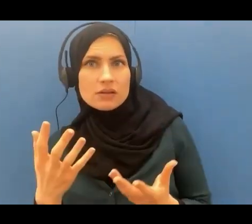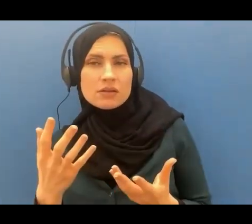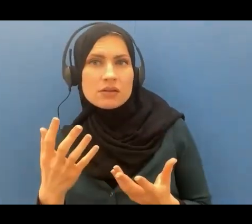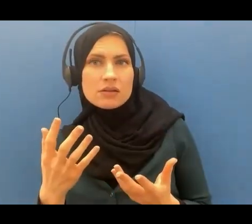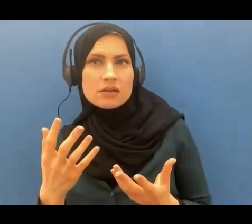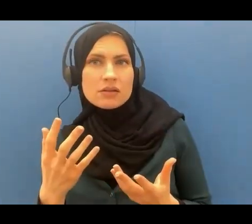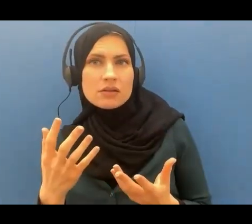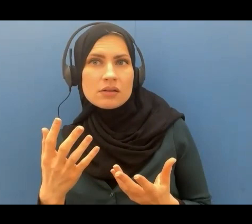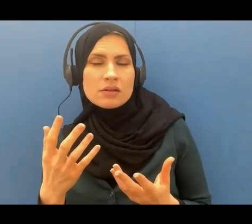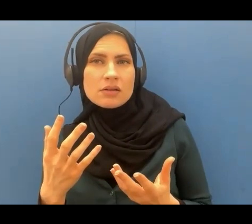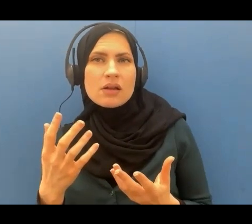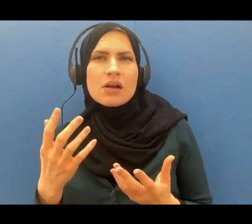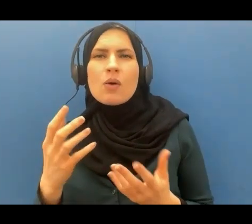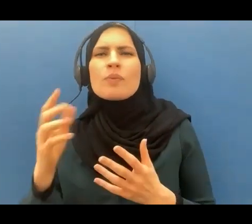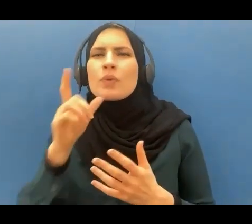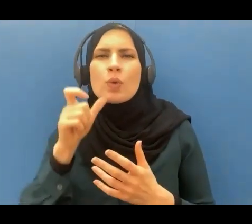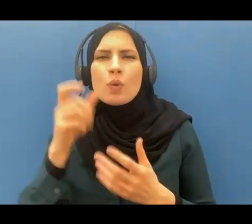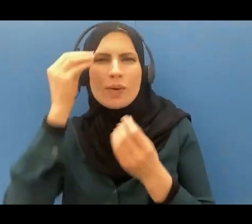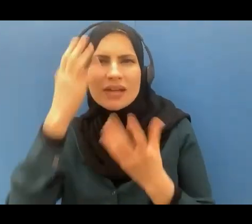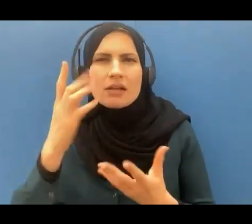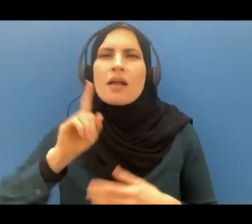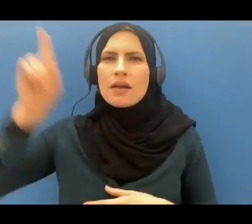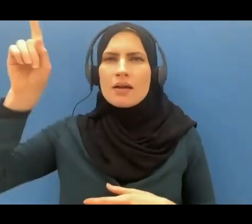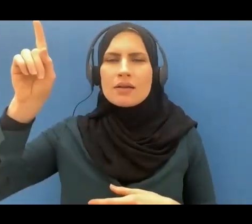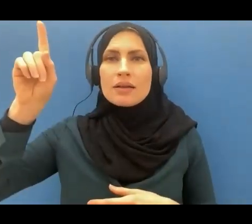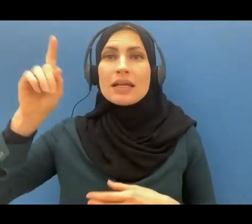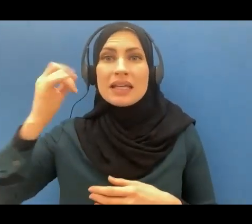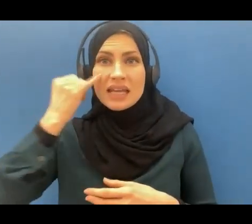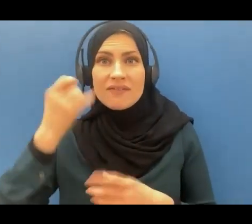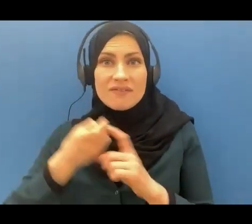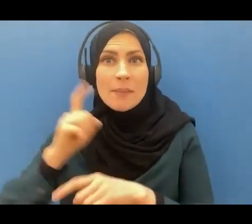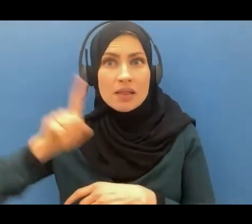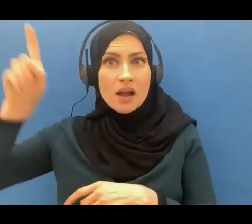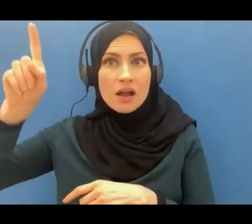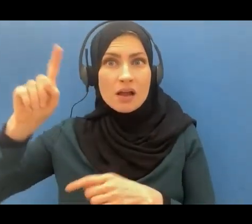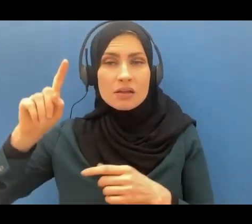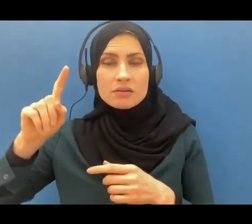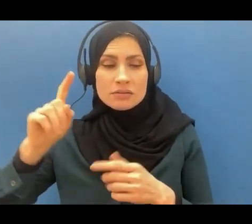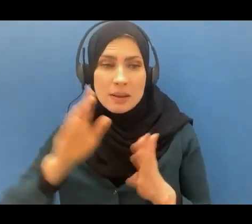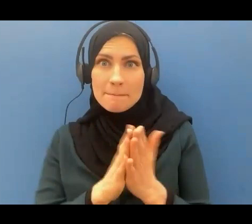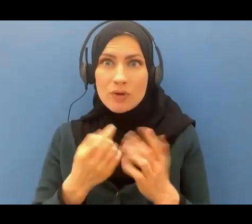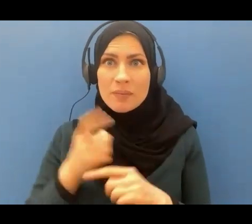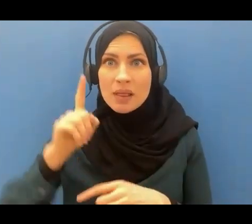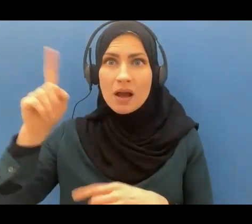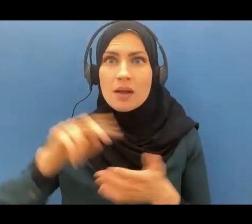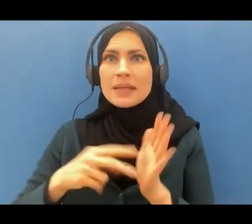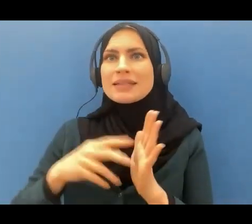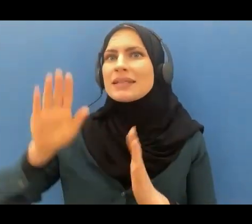almighty the all knower then it must carry part of his might and